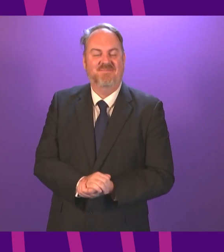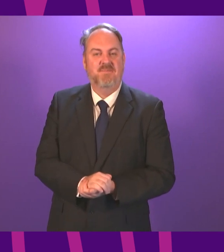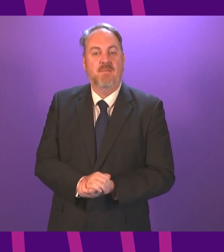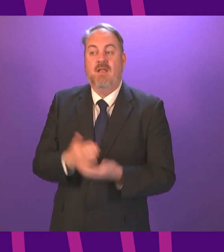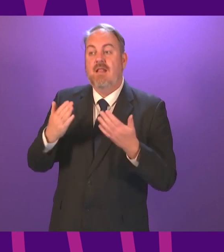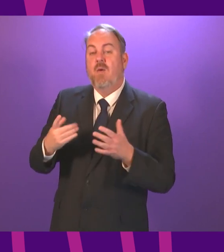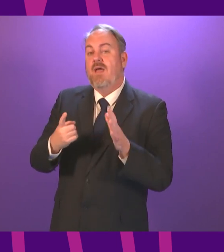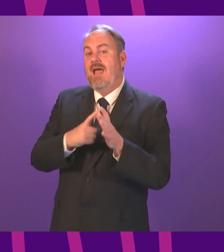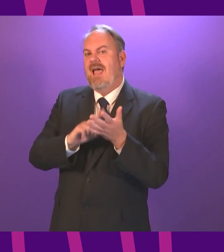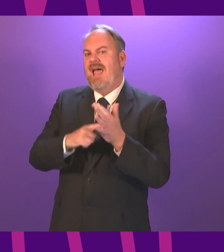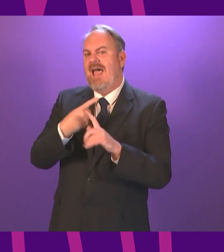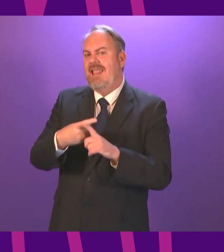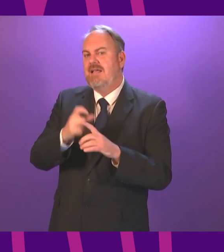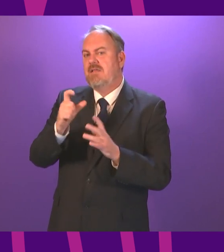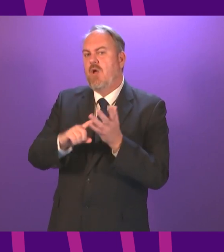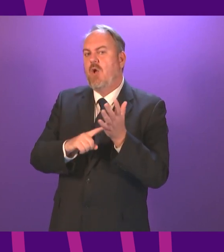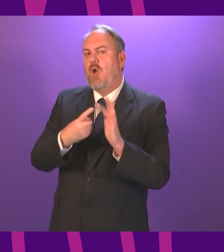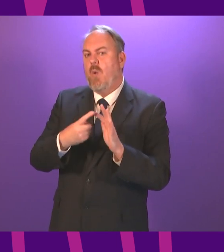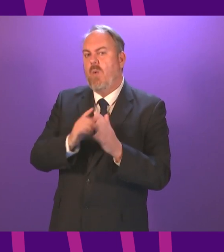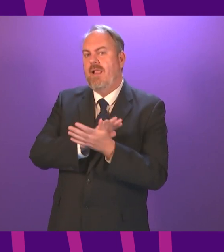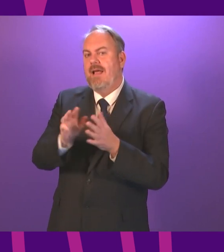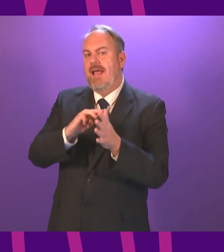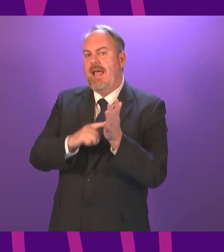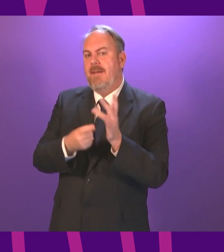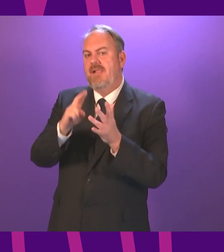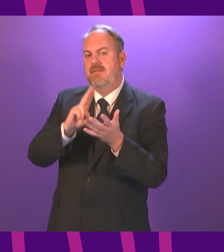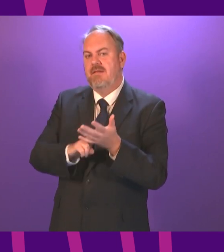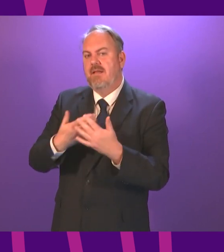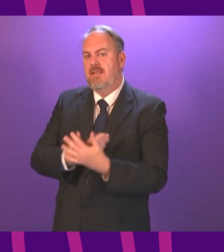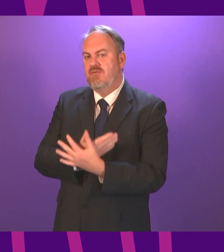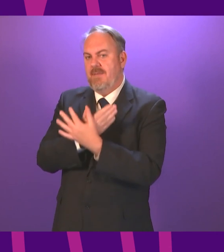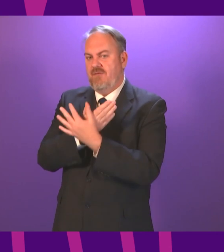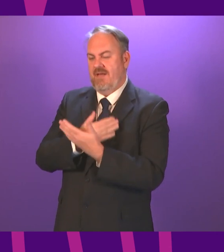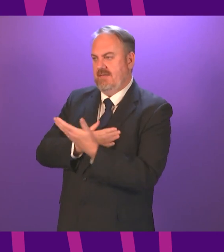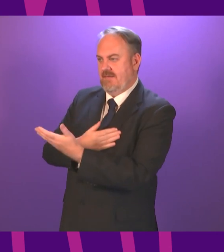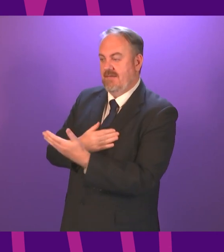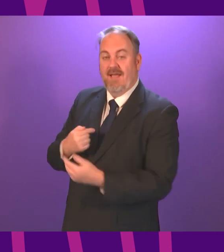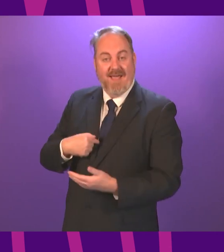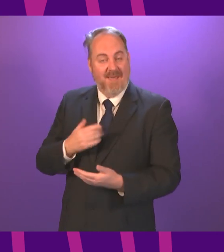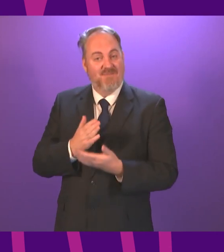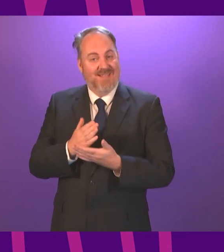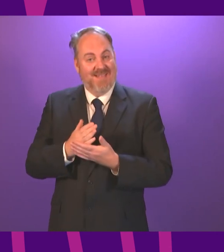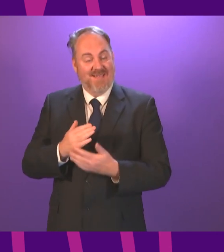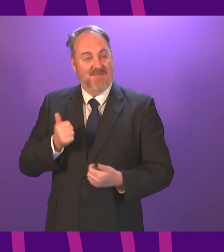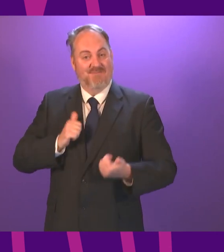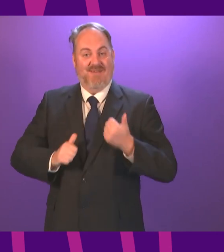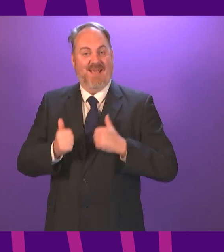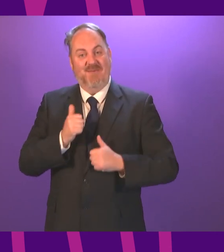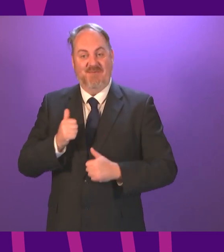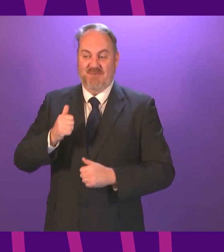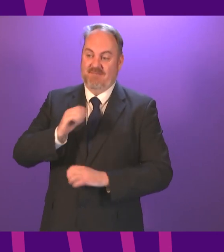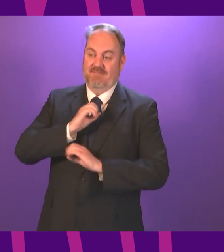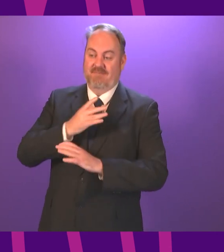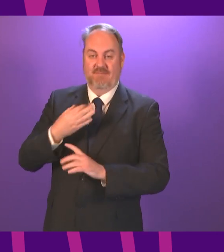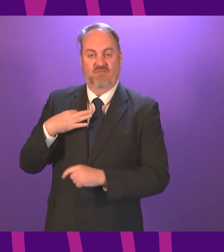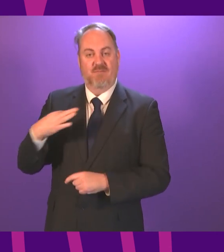call Alex Cole-Hamilton to open for the Liberal Dems. Thank you. Thank you very much presiding officer it gives me great pride to rise for the Liberal Democrats and can I start